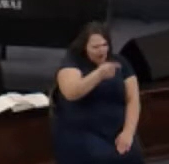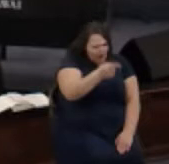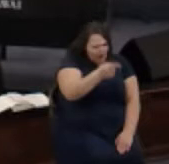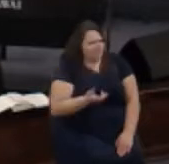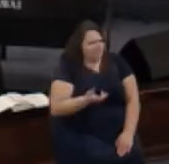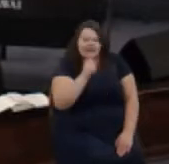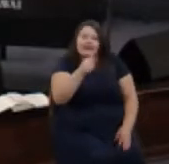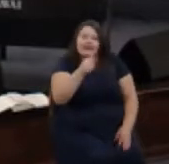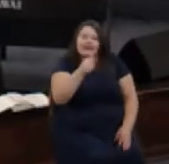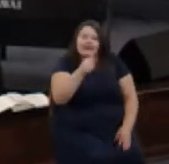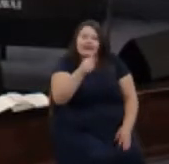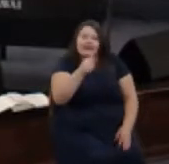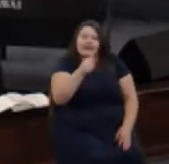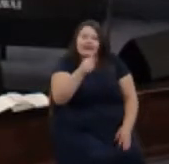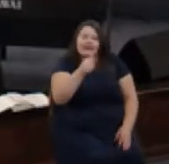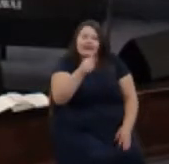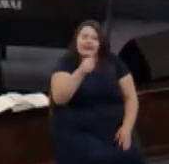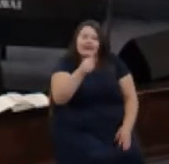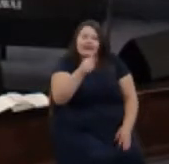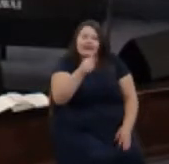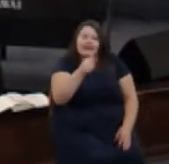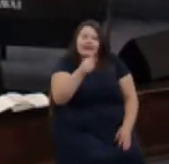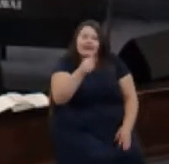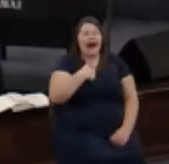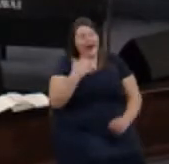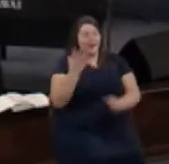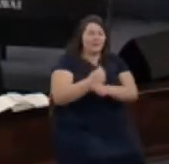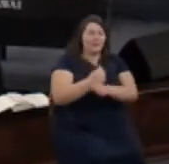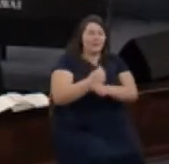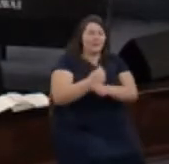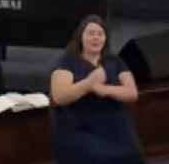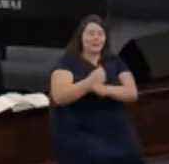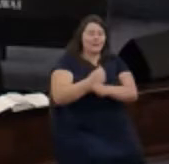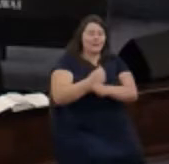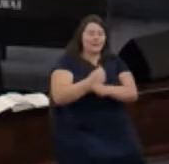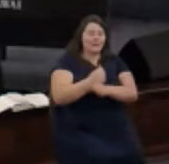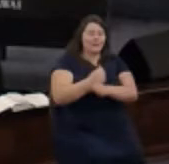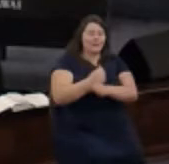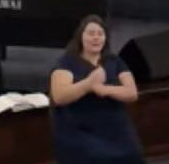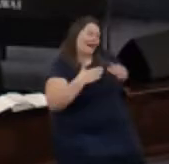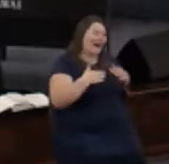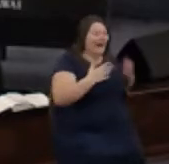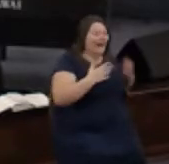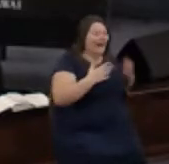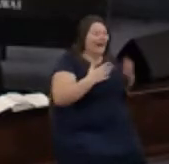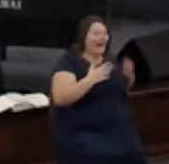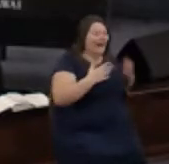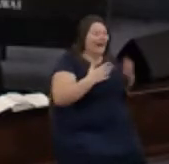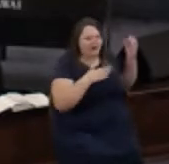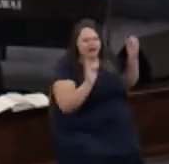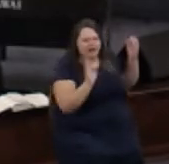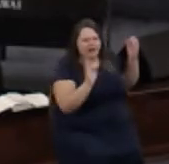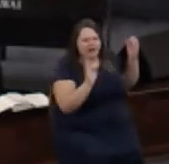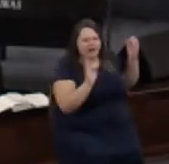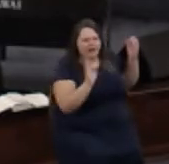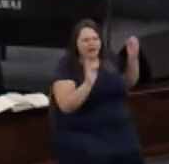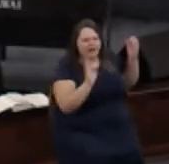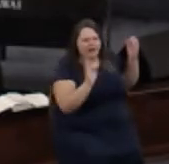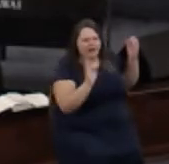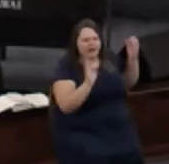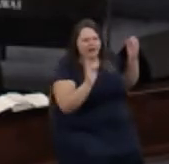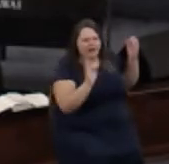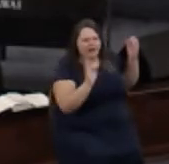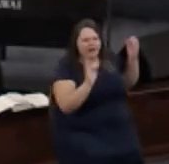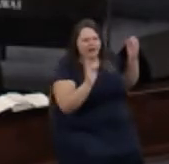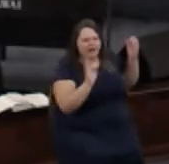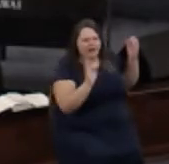doesn't mean that we take it and go look what God gave me I got this you didn't that's not what we're talking about we're talking about saying God gave this to